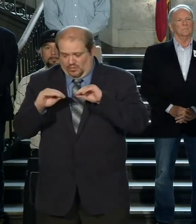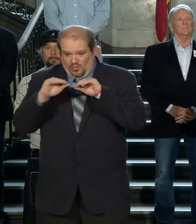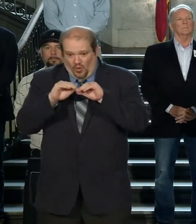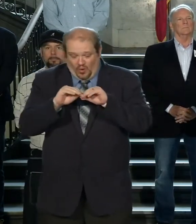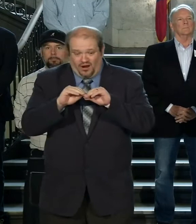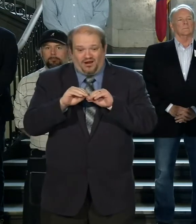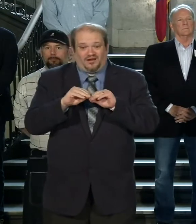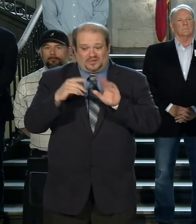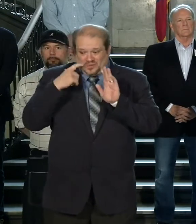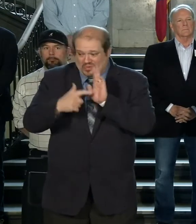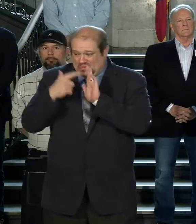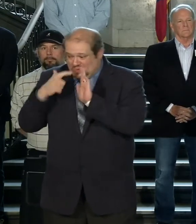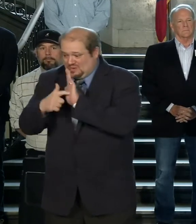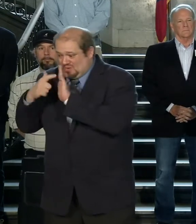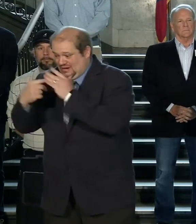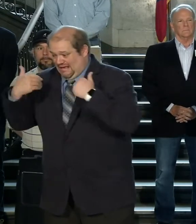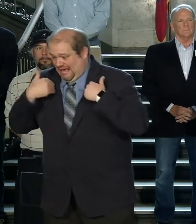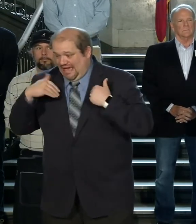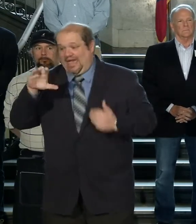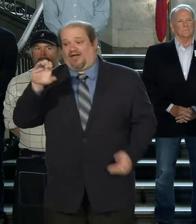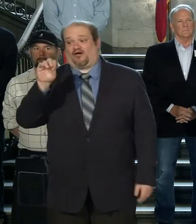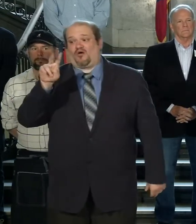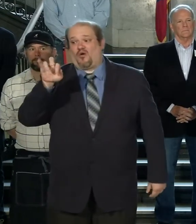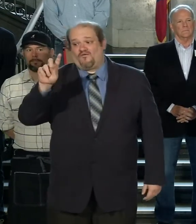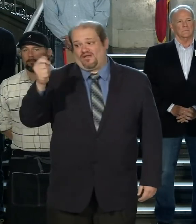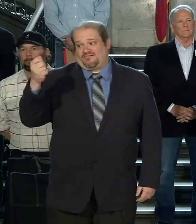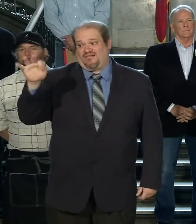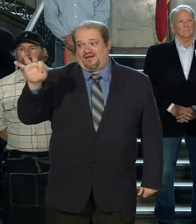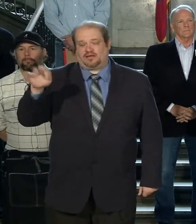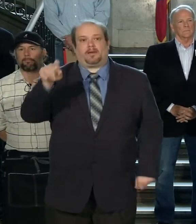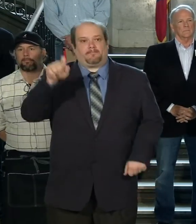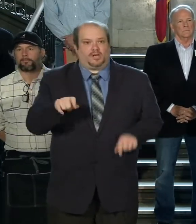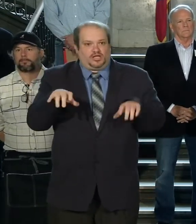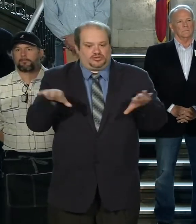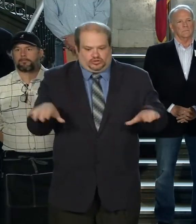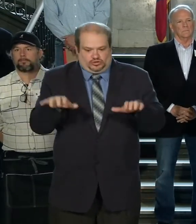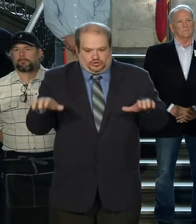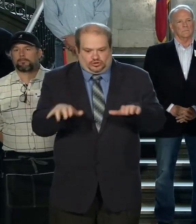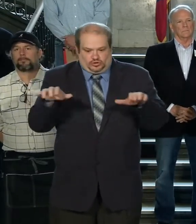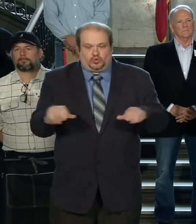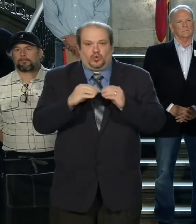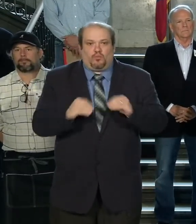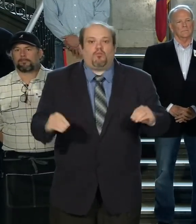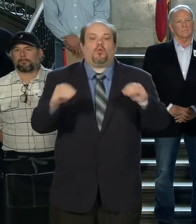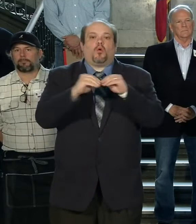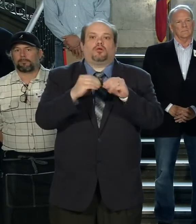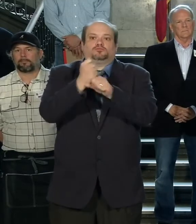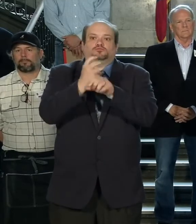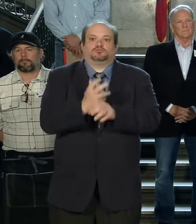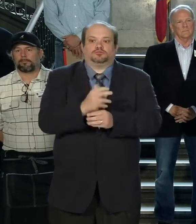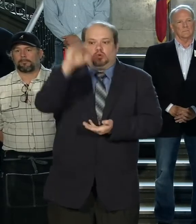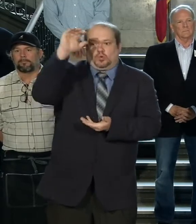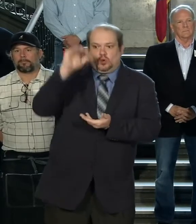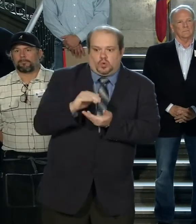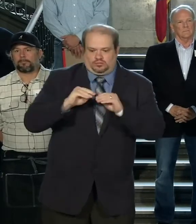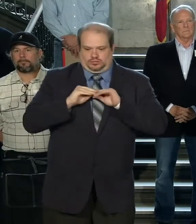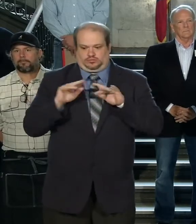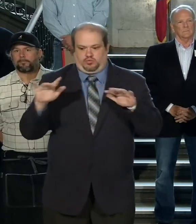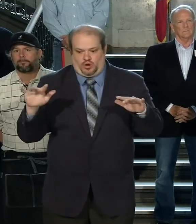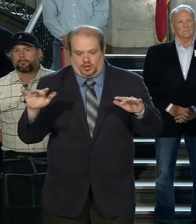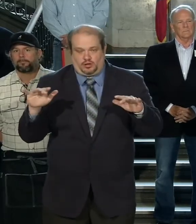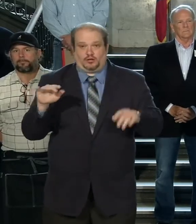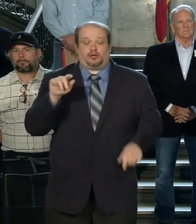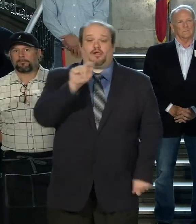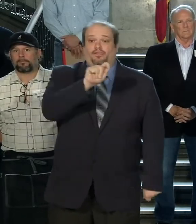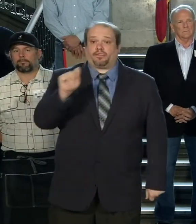positive for it, we must take additional action to slow the spread. Therefore,